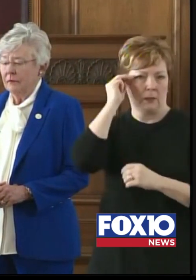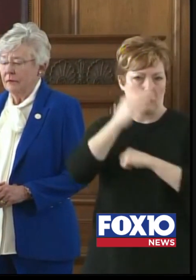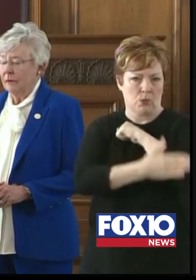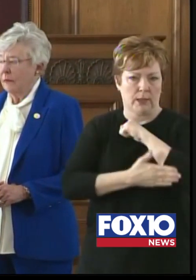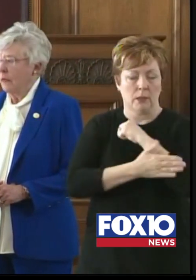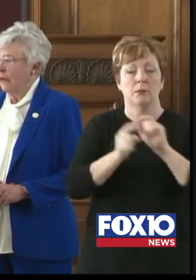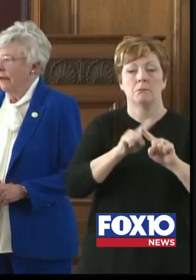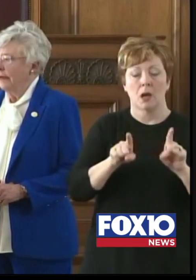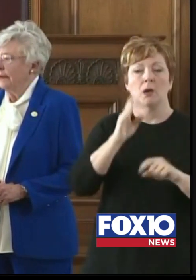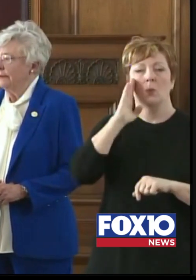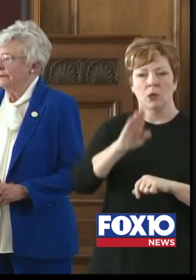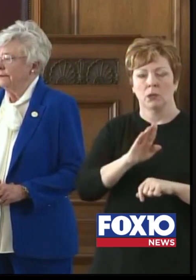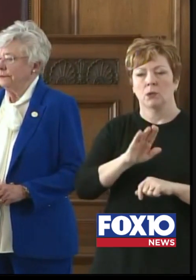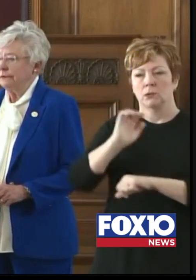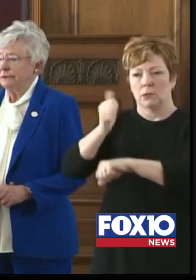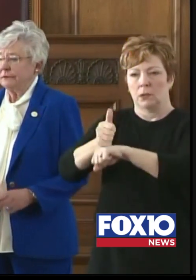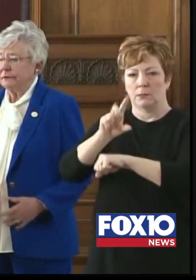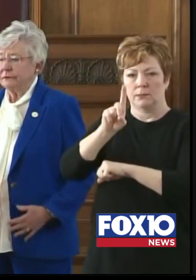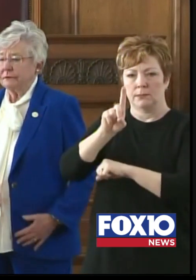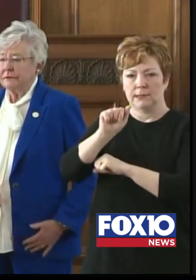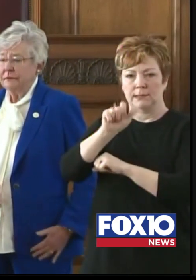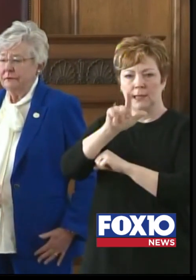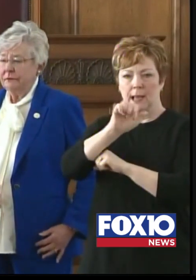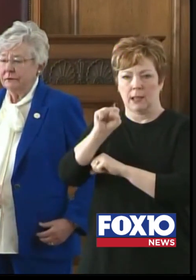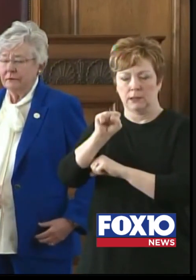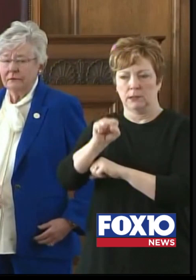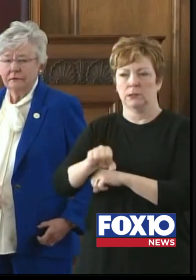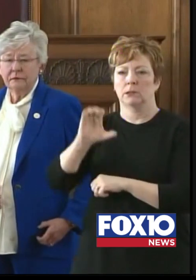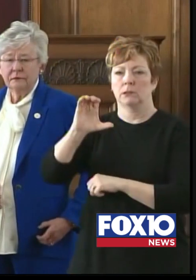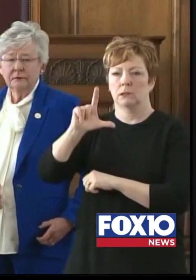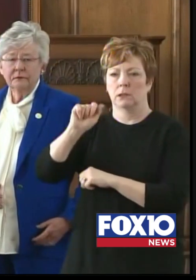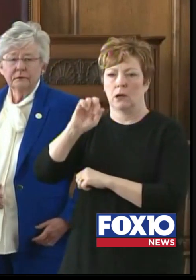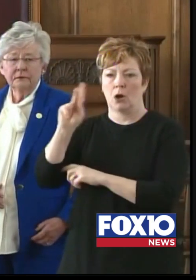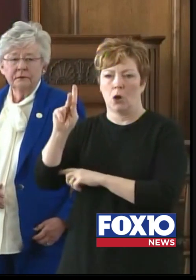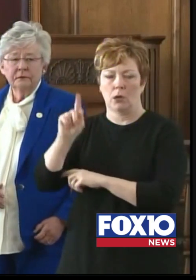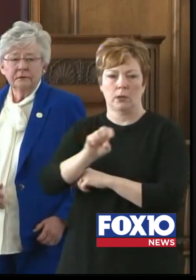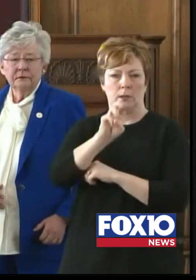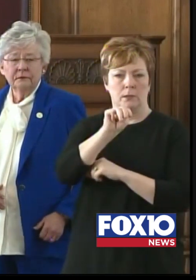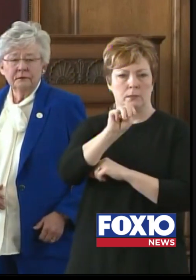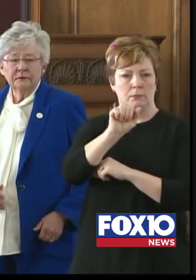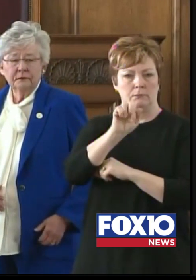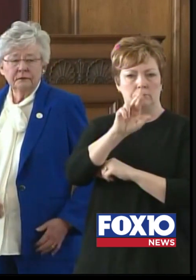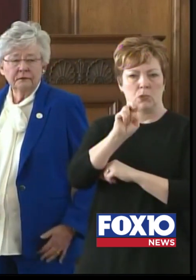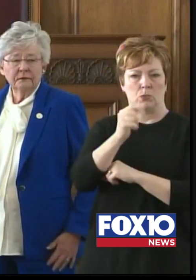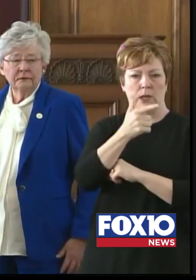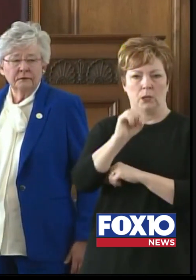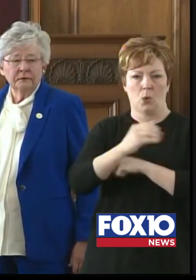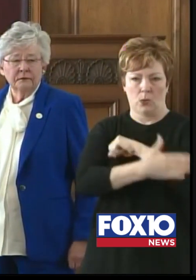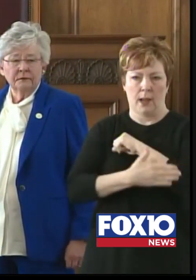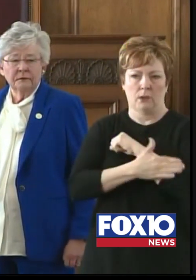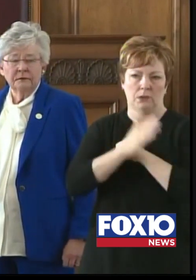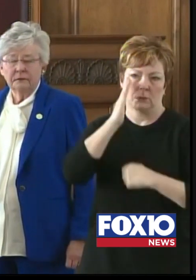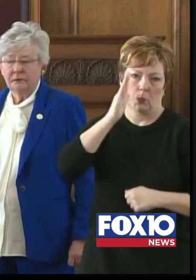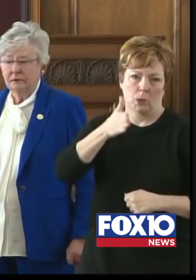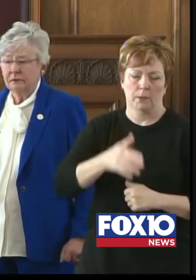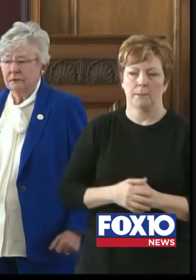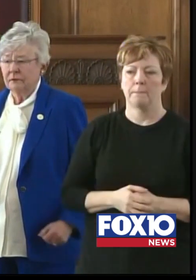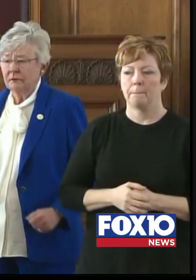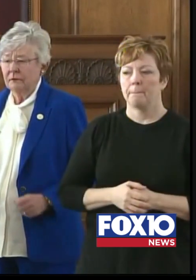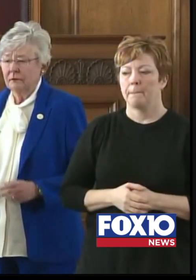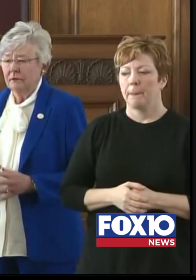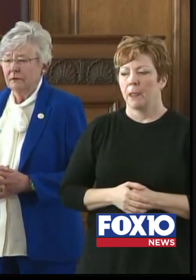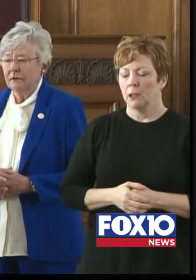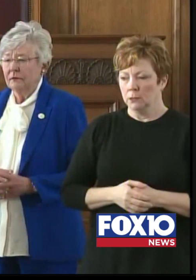to Dallas County, to Clark County, to Marengo County, I believe. And so they'll be providing some availability there.